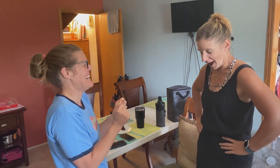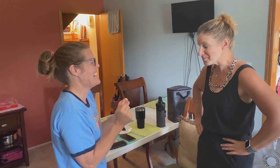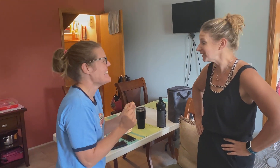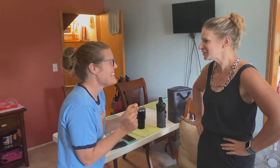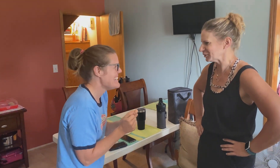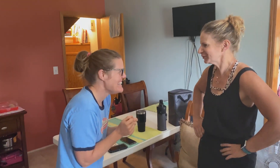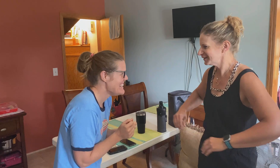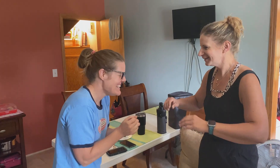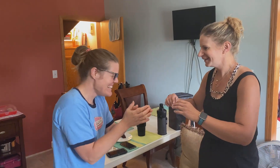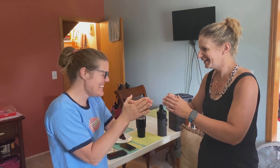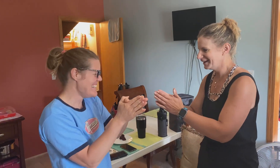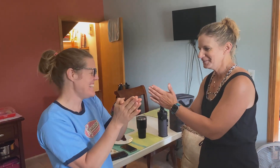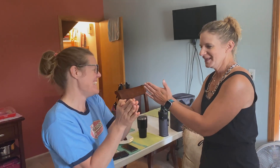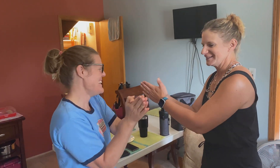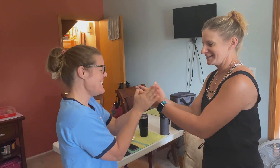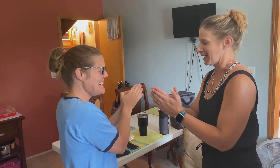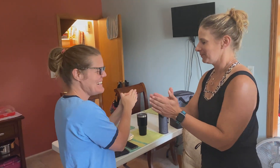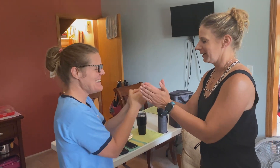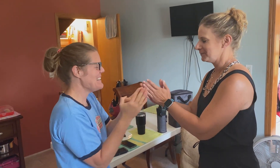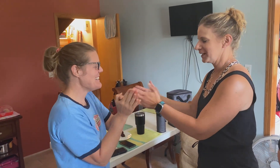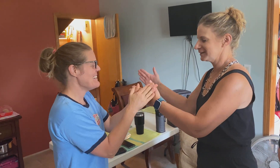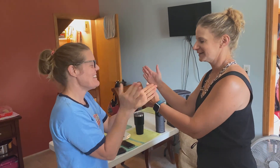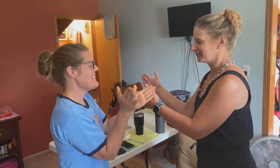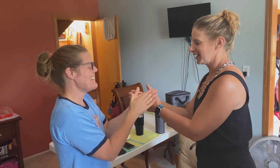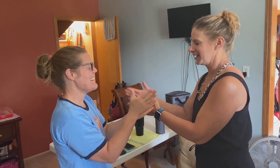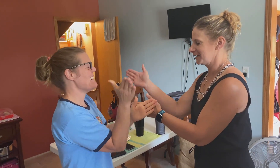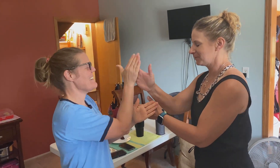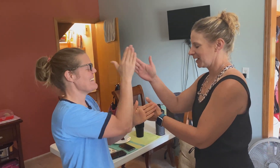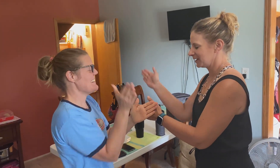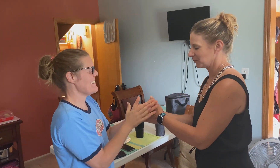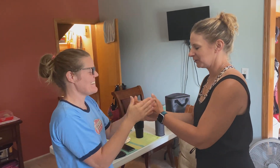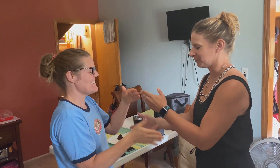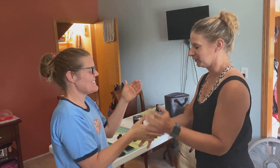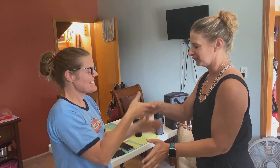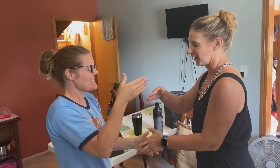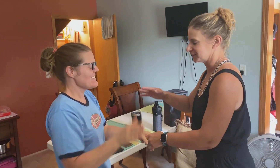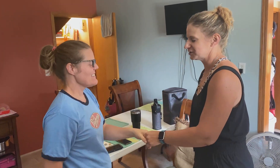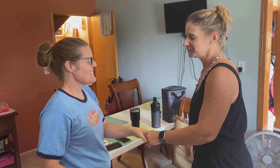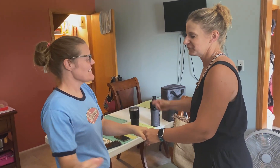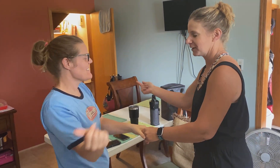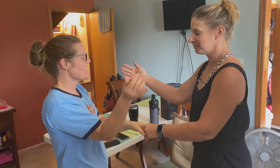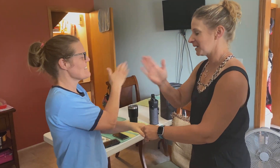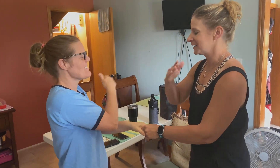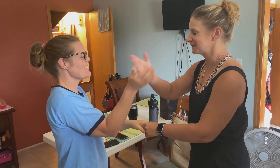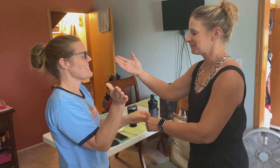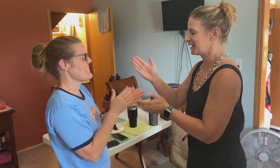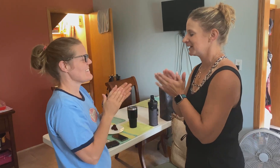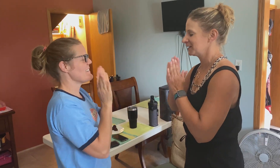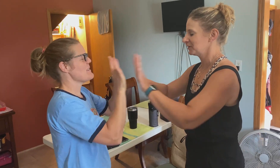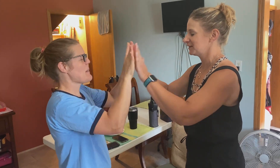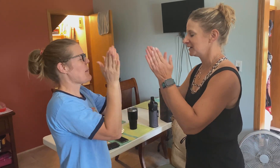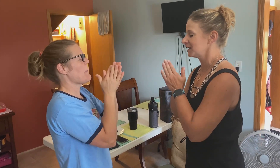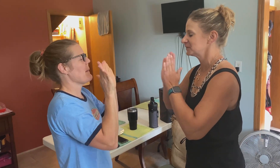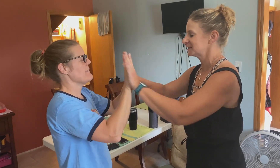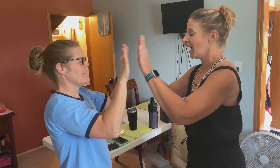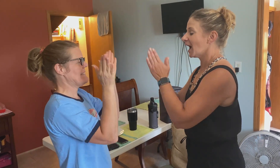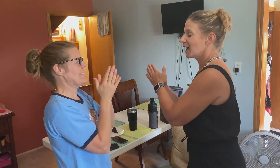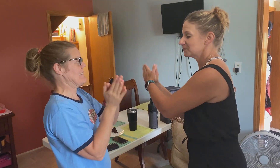Do it again. Do it again. Down by the banks of the banky bank, where the bullfuck looks from bank to banky, with an oops, oops,